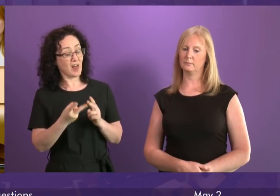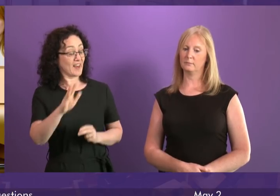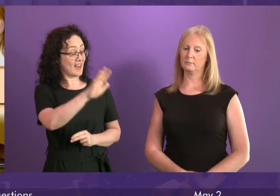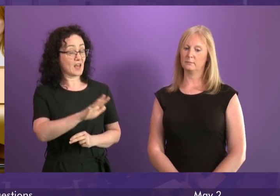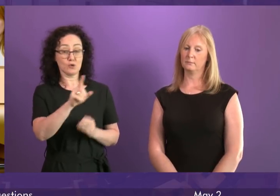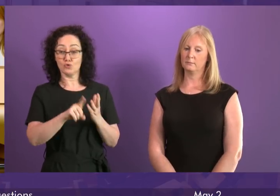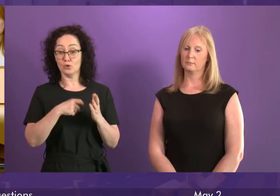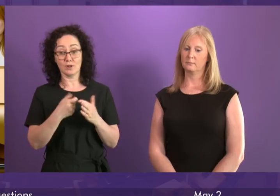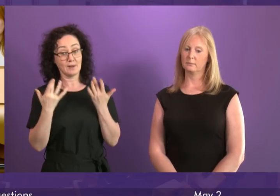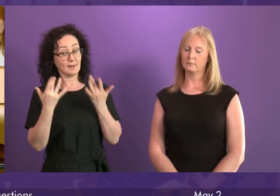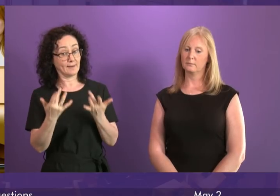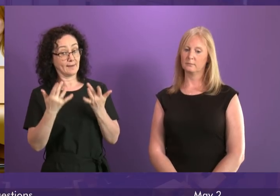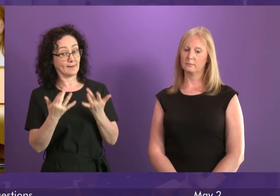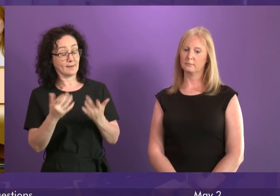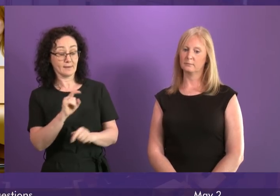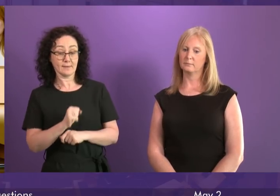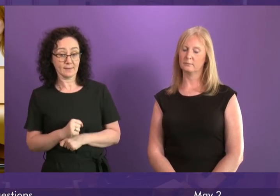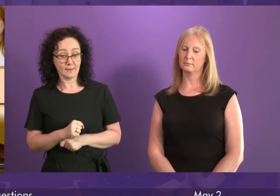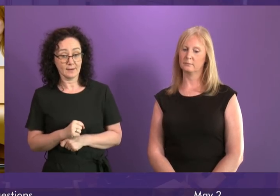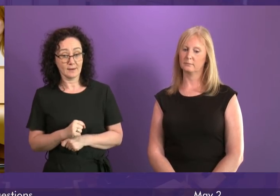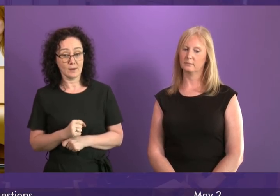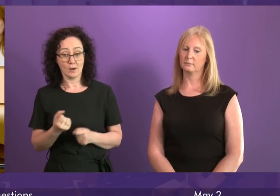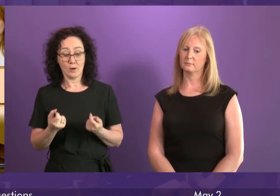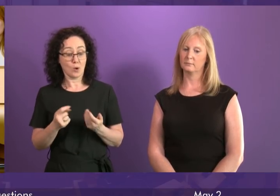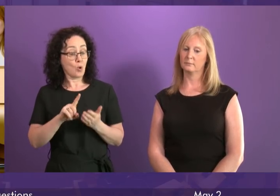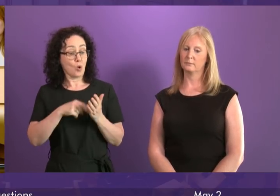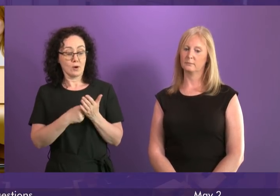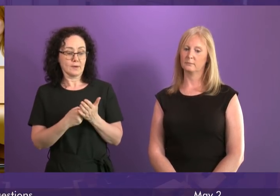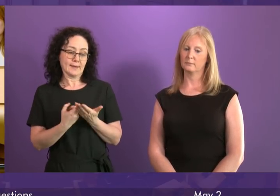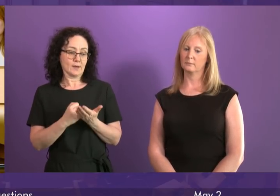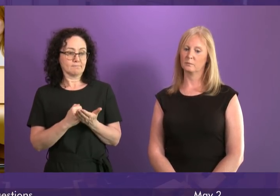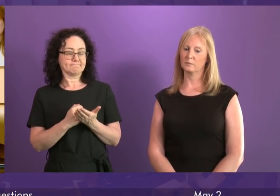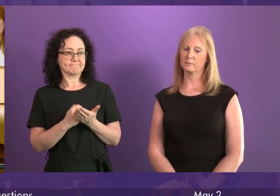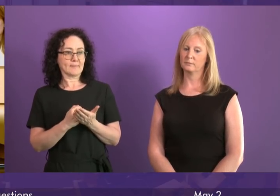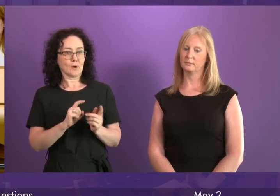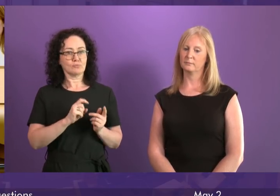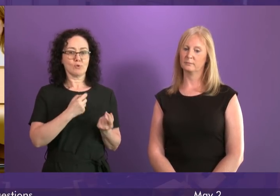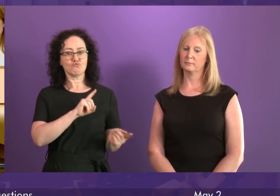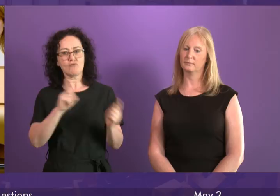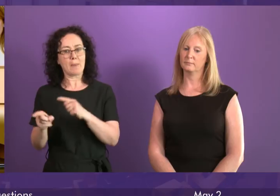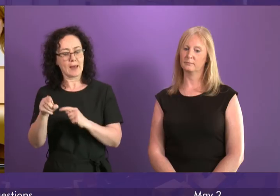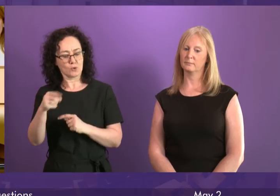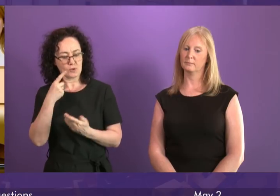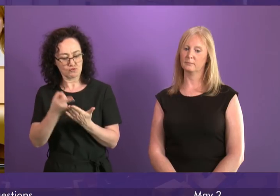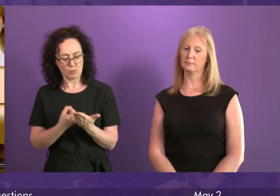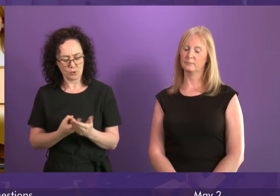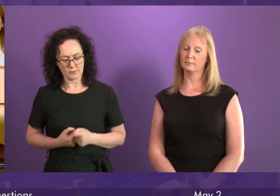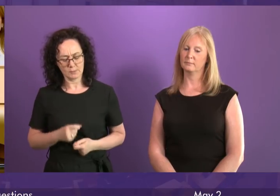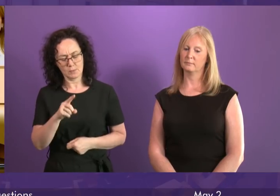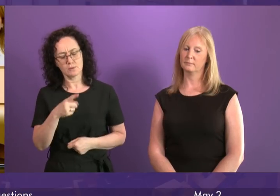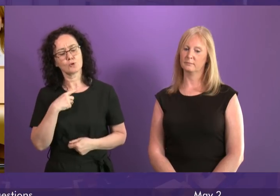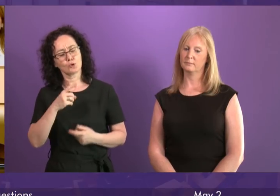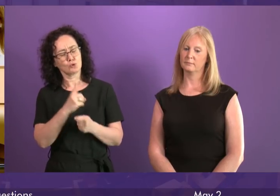as far as I'm aware, haven't yet reacted or given commitments to the report published this morning. So in terms of the commitment to